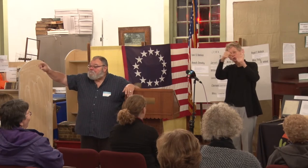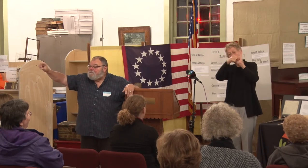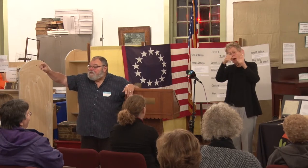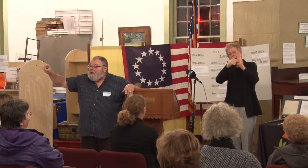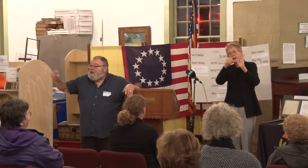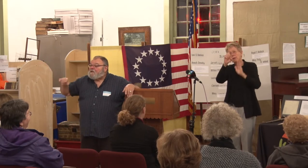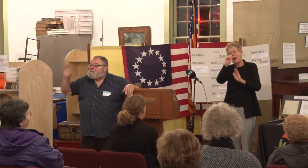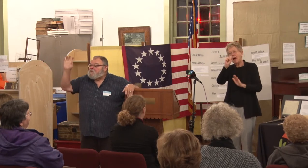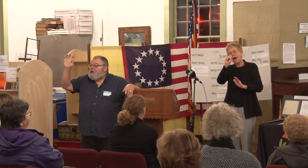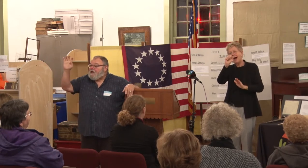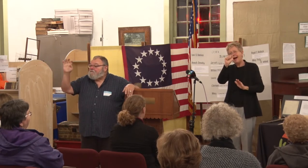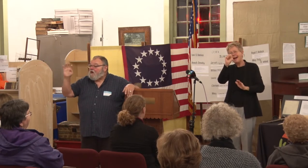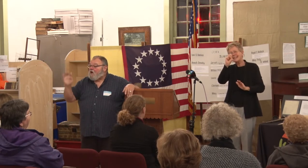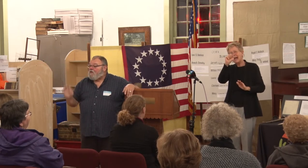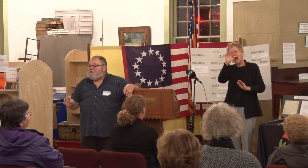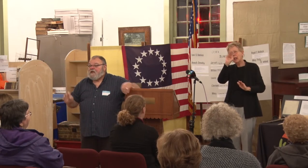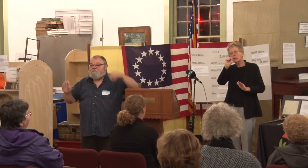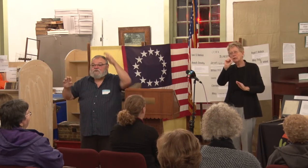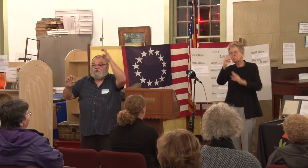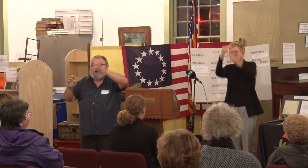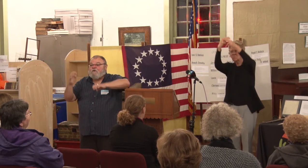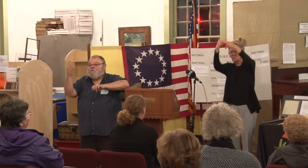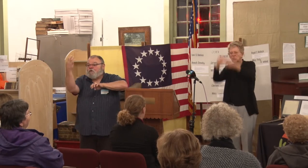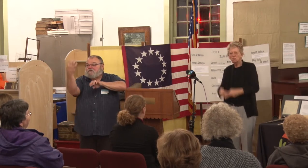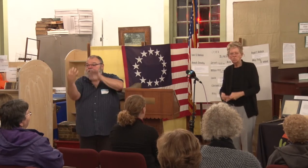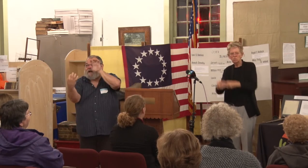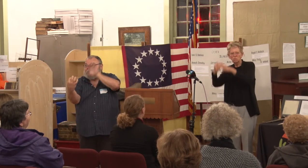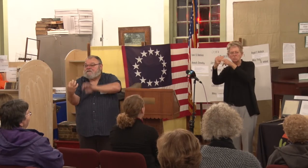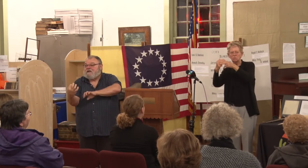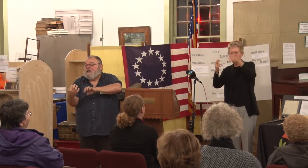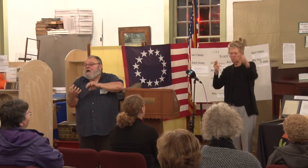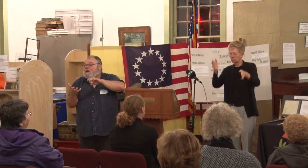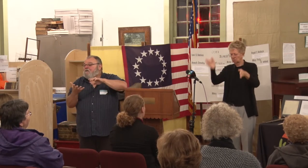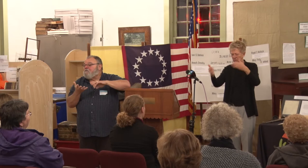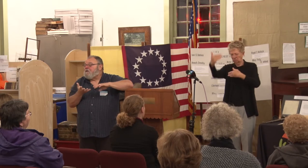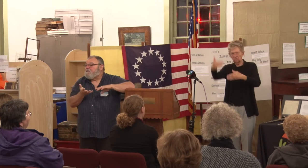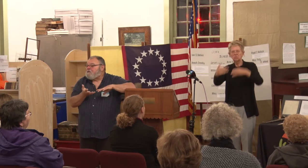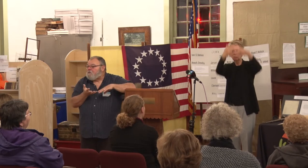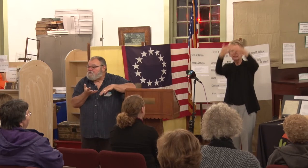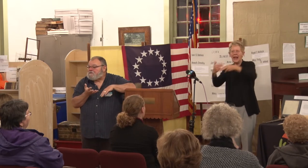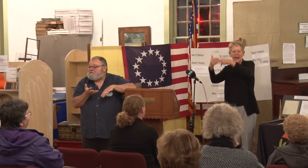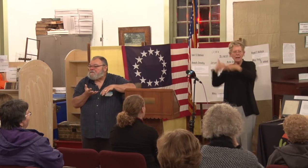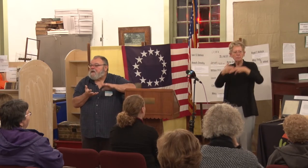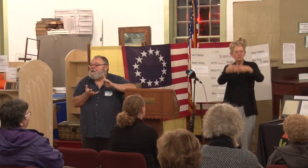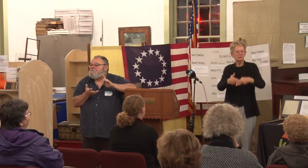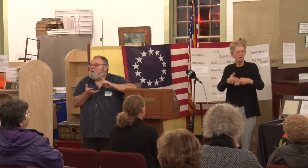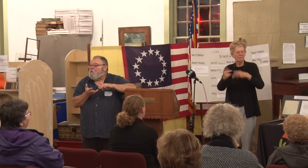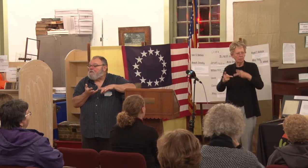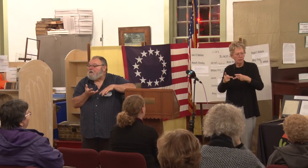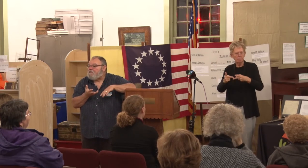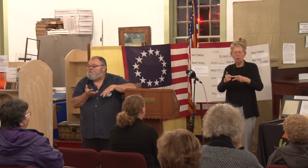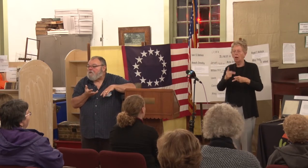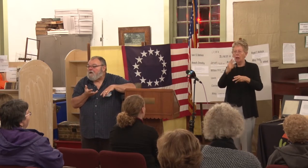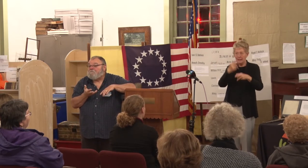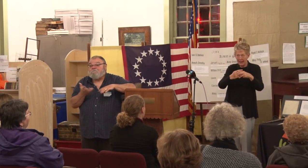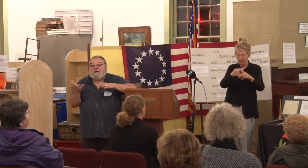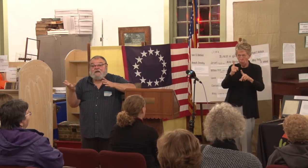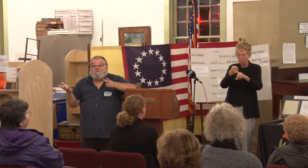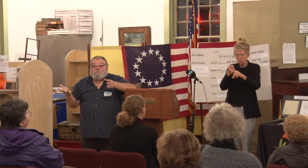and so you have all the names on all four sides of the person's name where they were from many of them